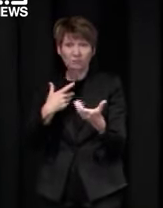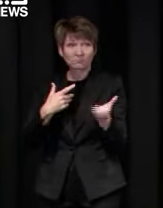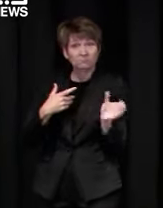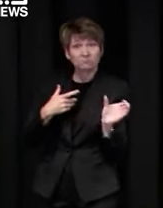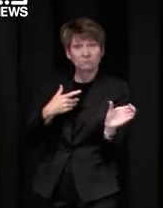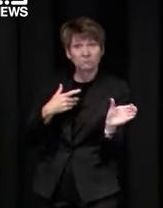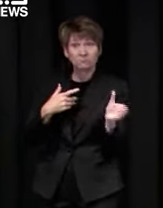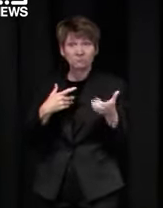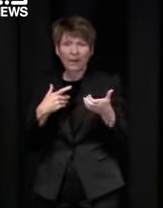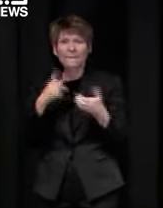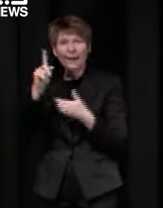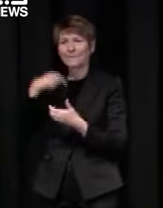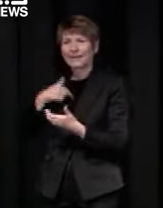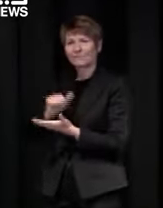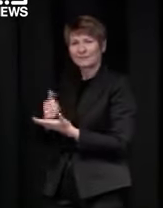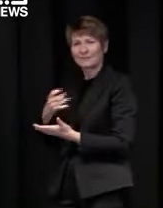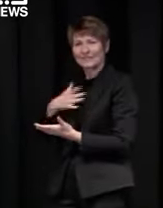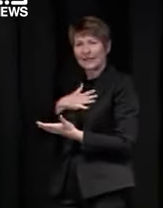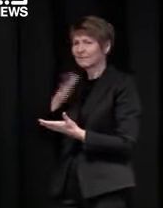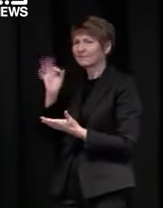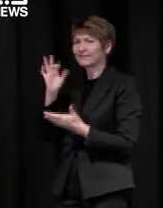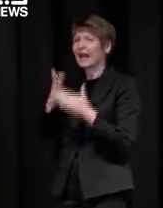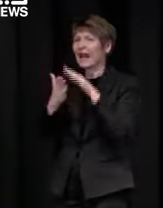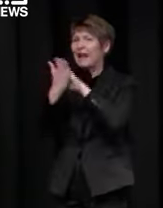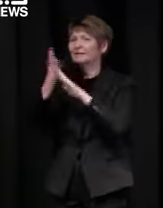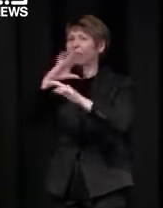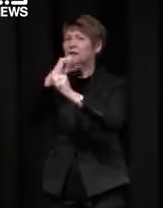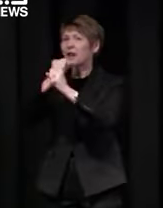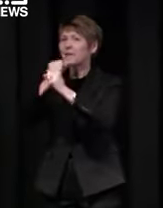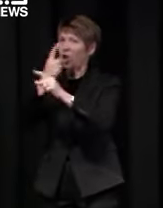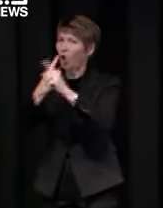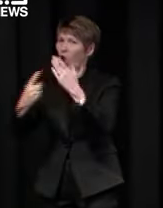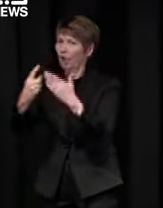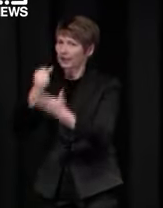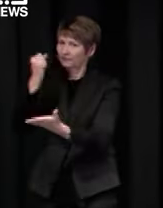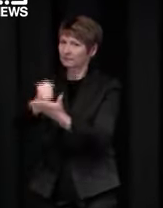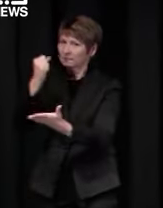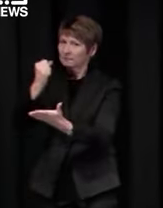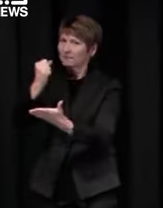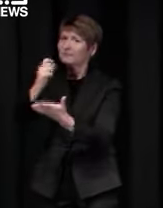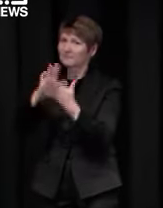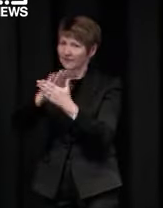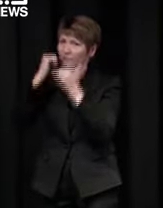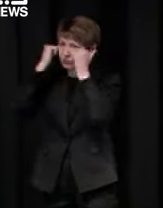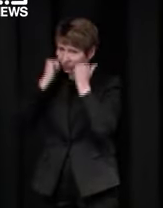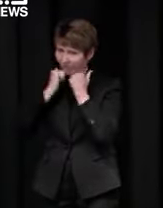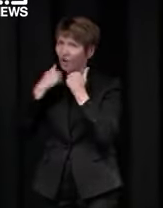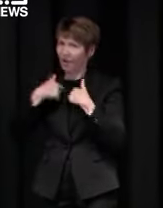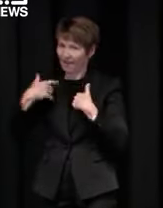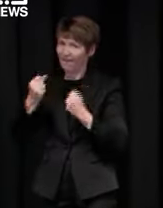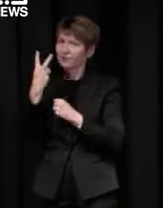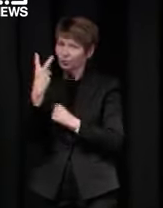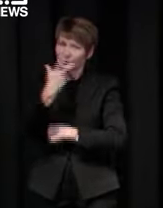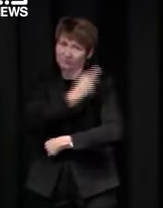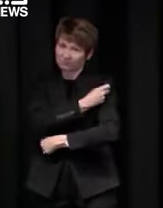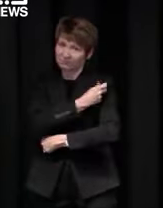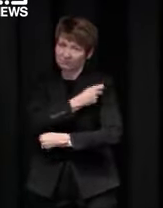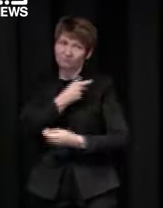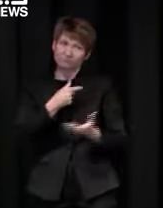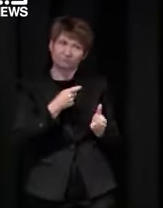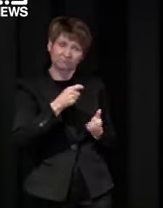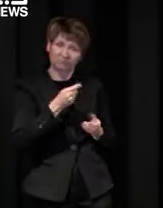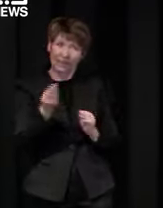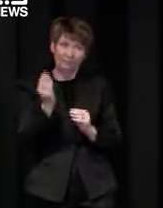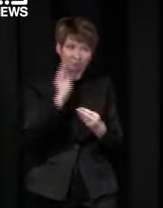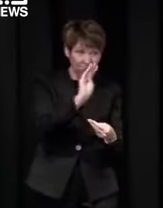of those all of those different types of proof will be considered as part of the trials we'll also be looking